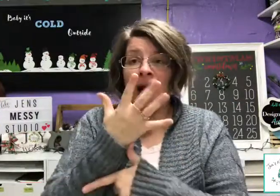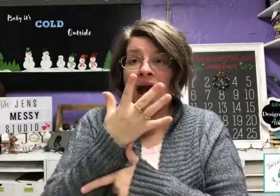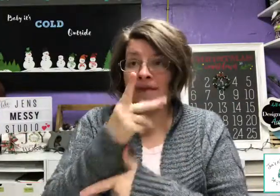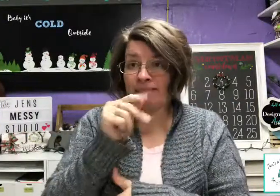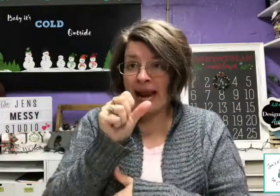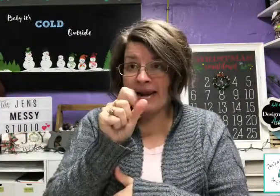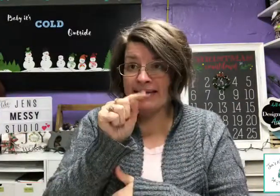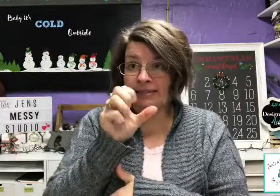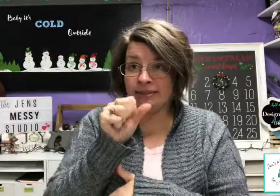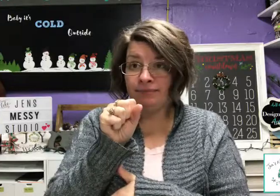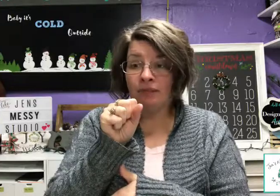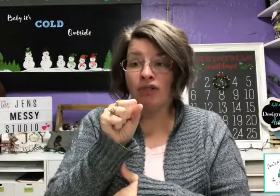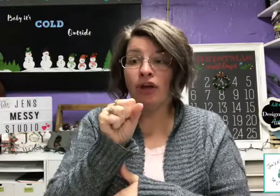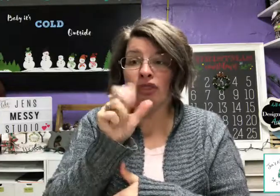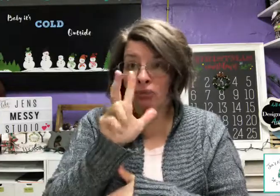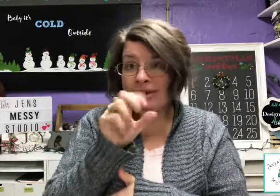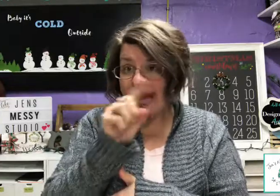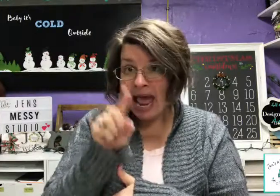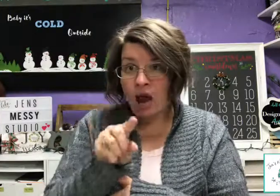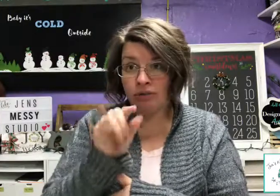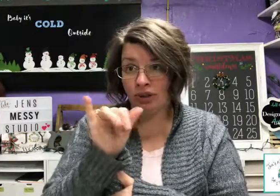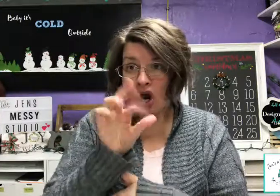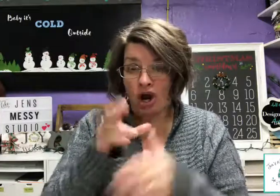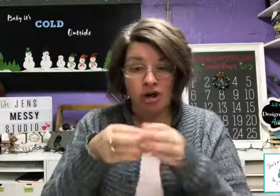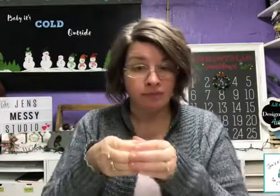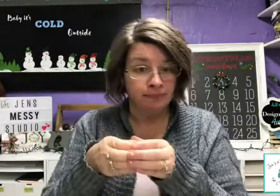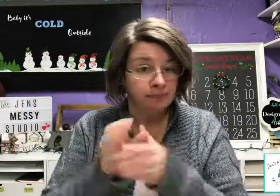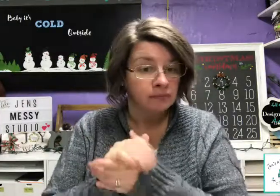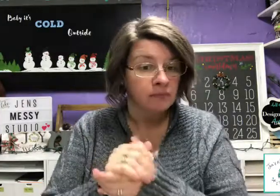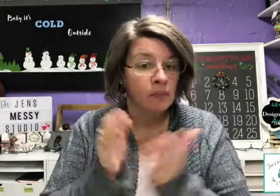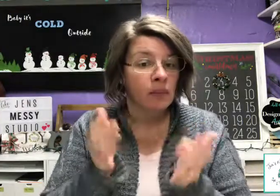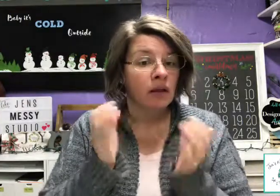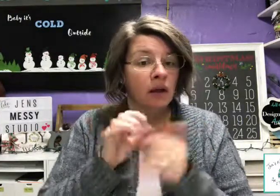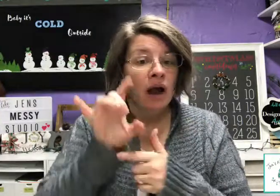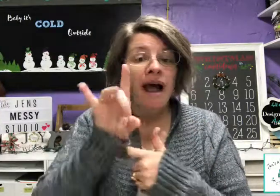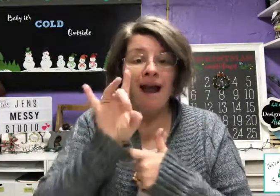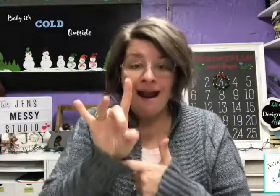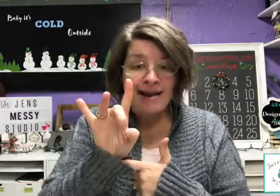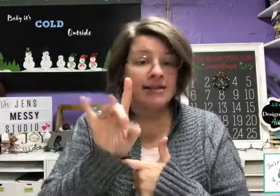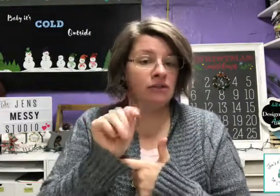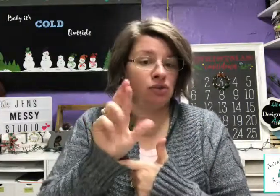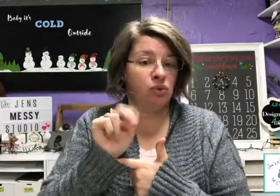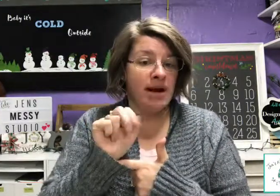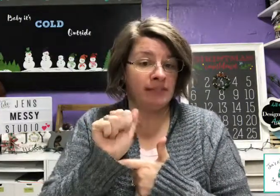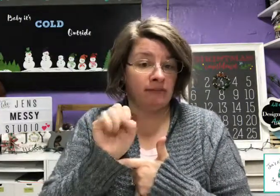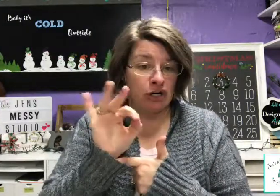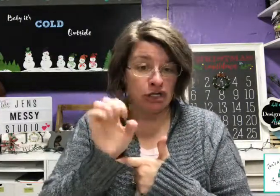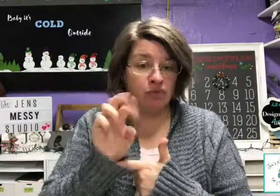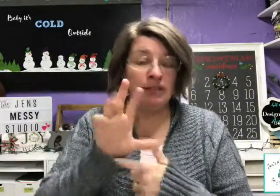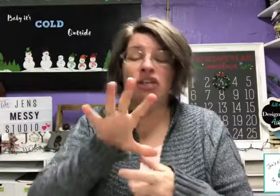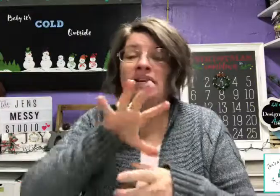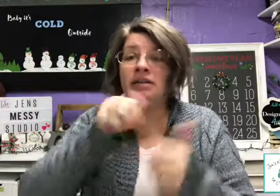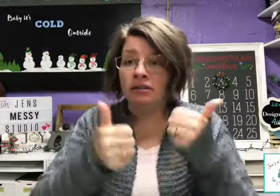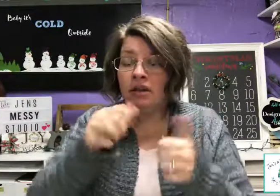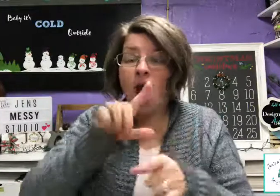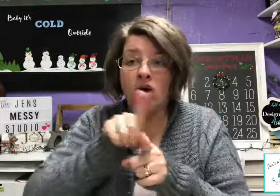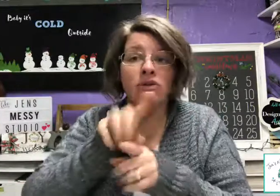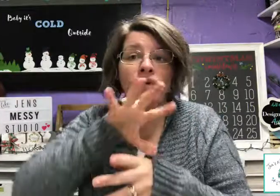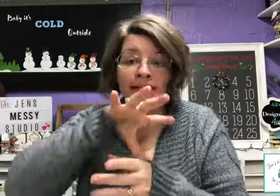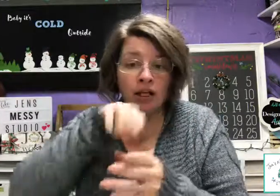five pages, and three hours done. It's straight to first week. Also, you